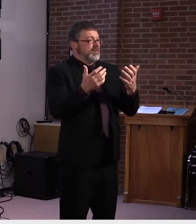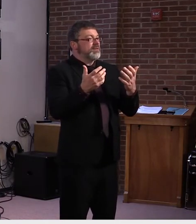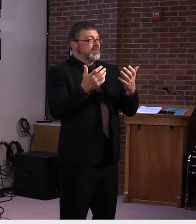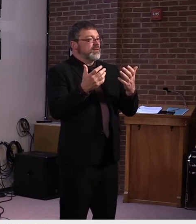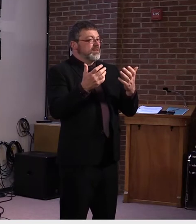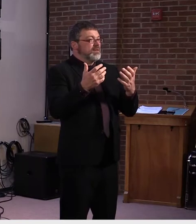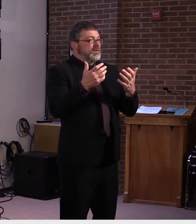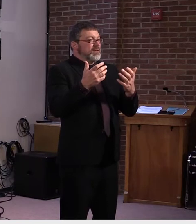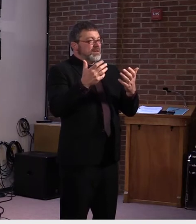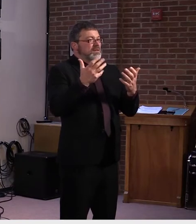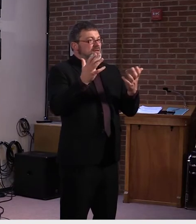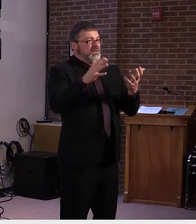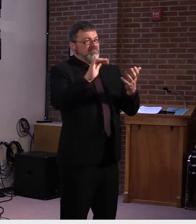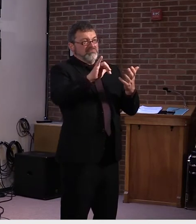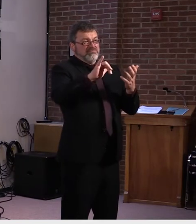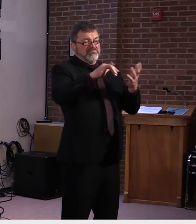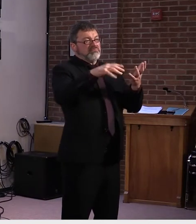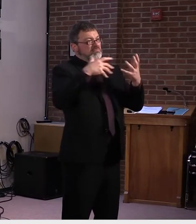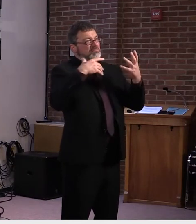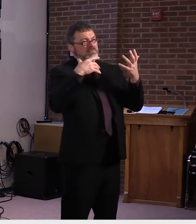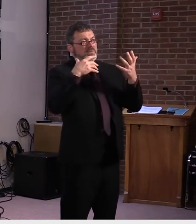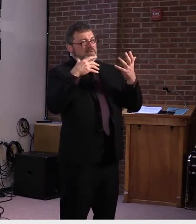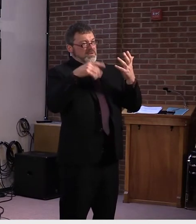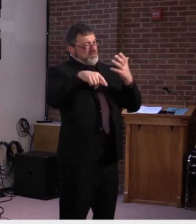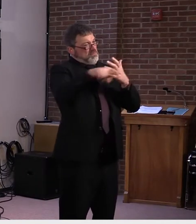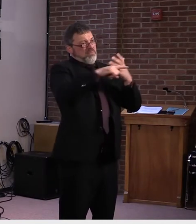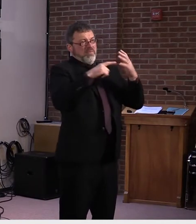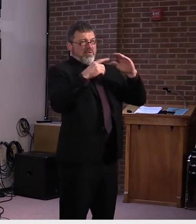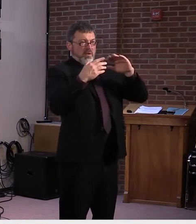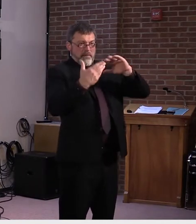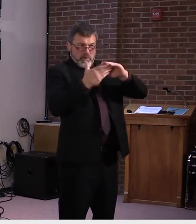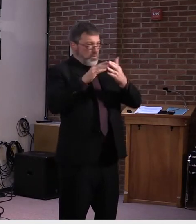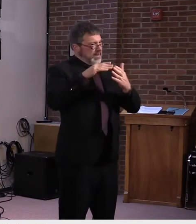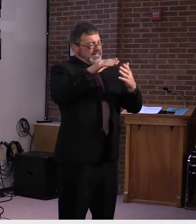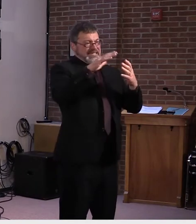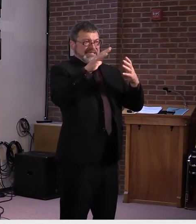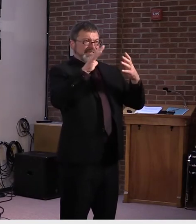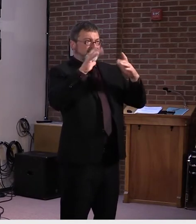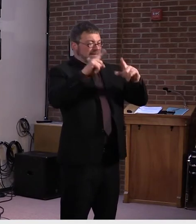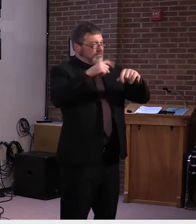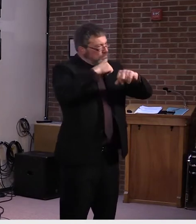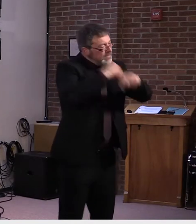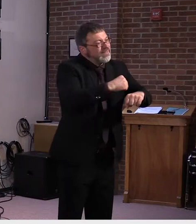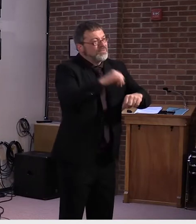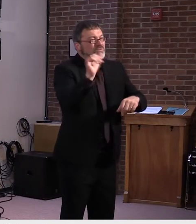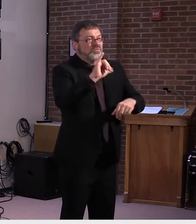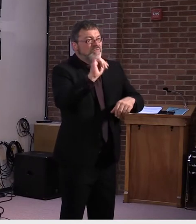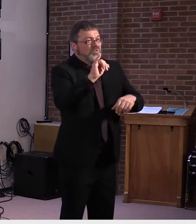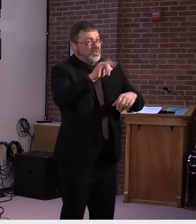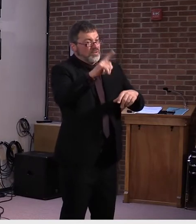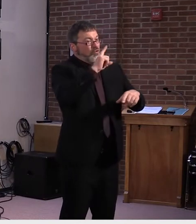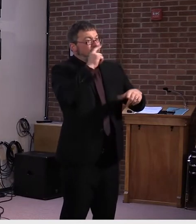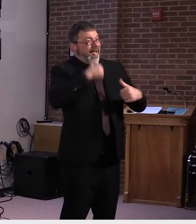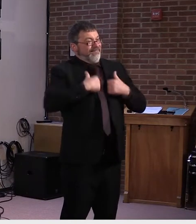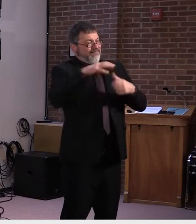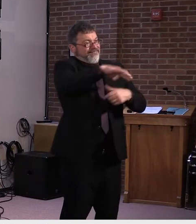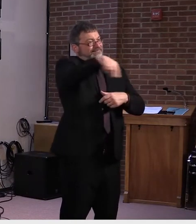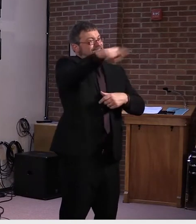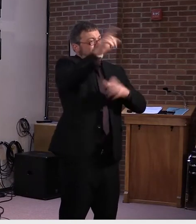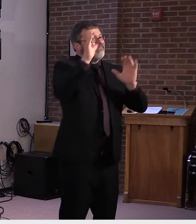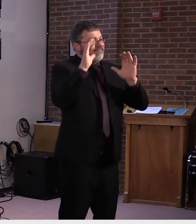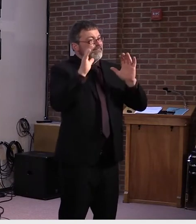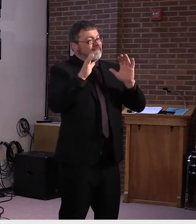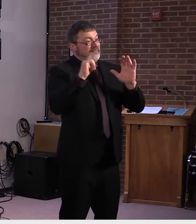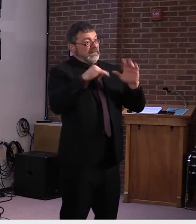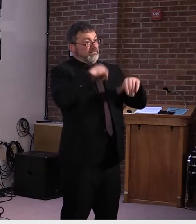entire facility that we need to protect. And a lot of these guidelines are in protection, not only of the individual, but the